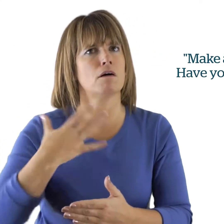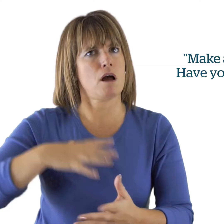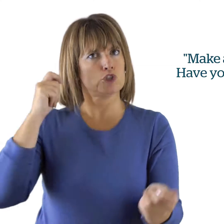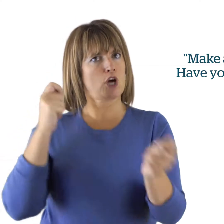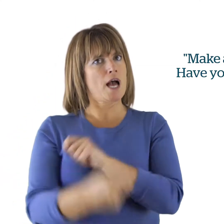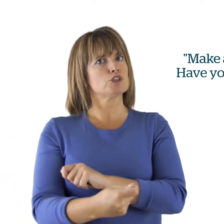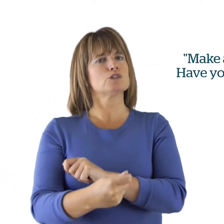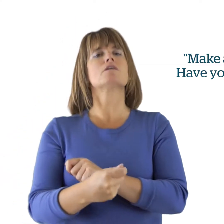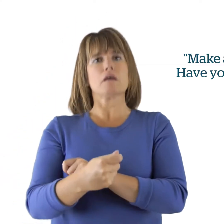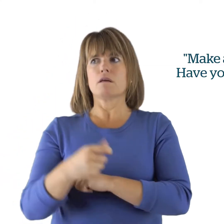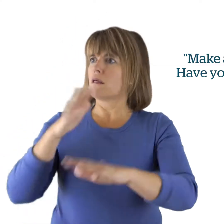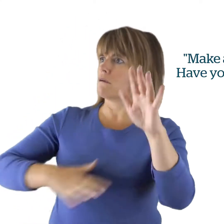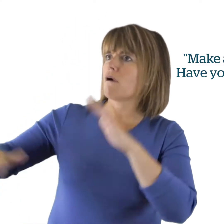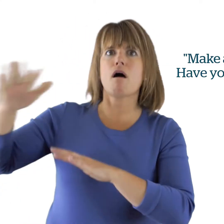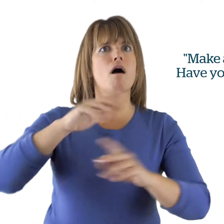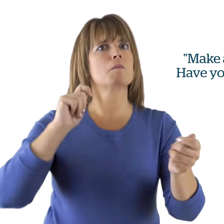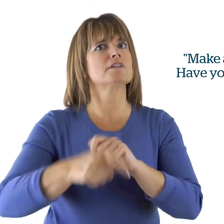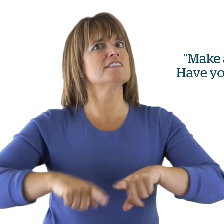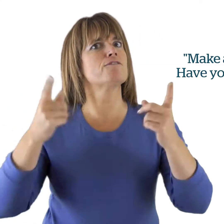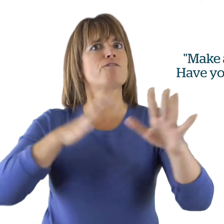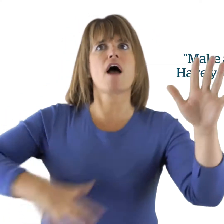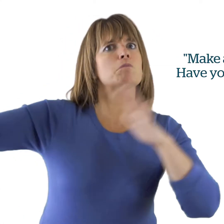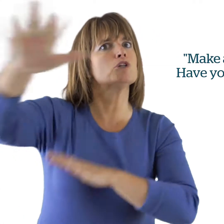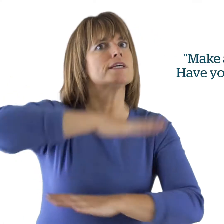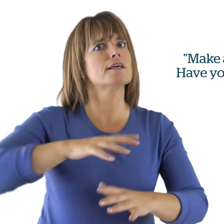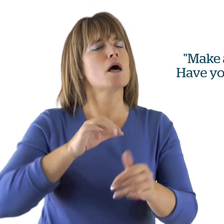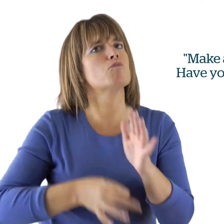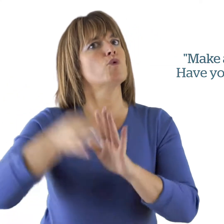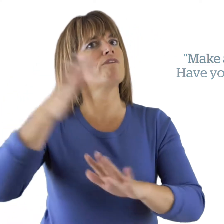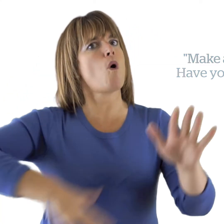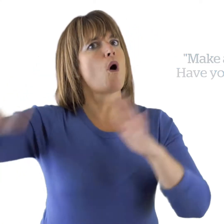champion of your needs. Make a difference and have your say today.